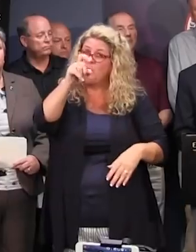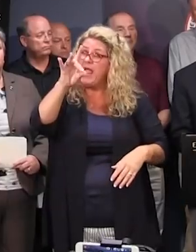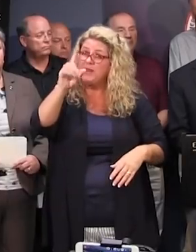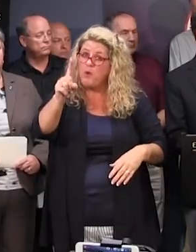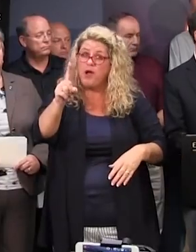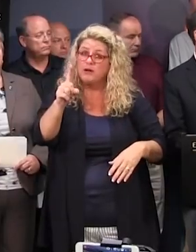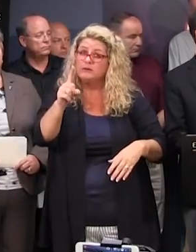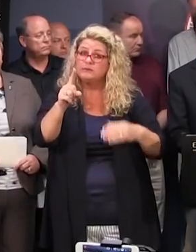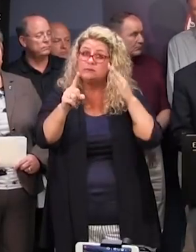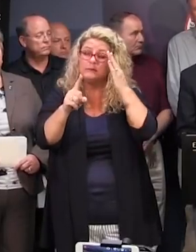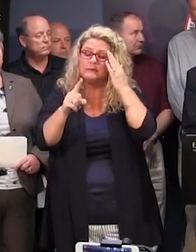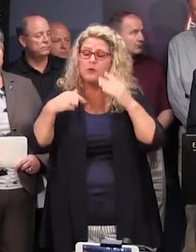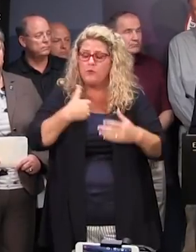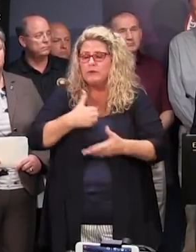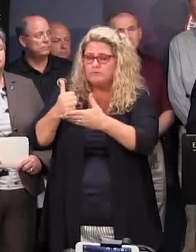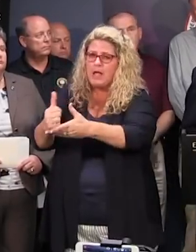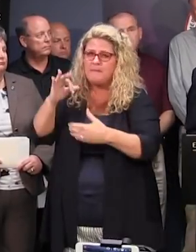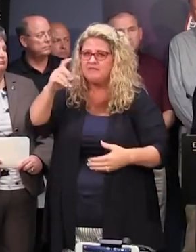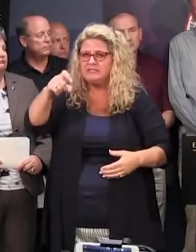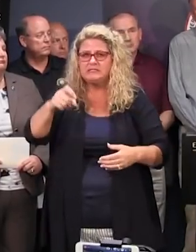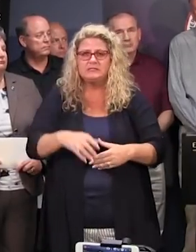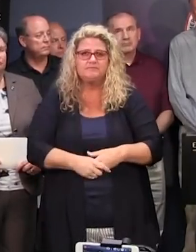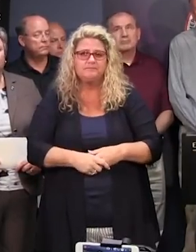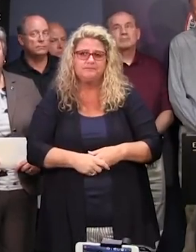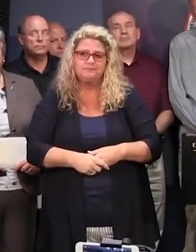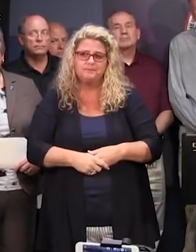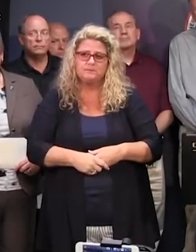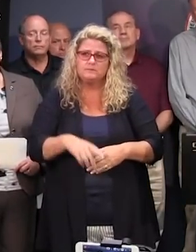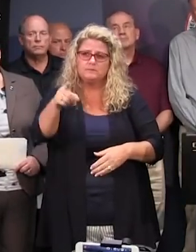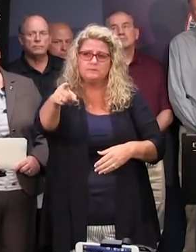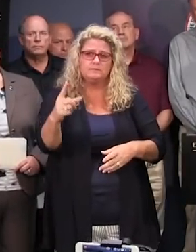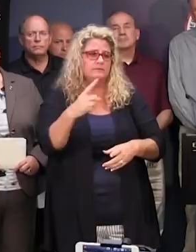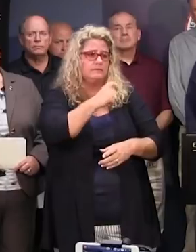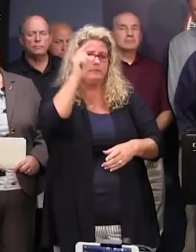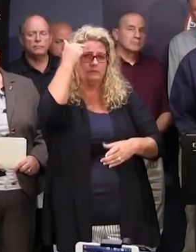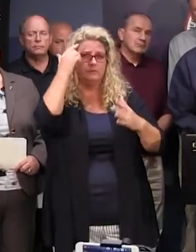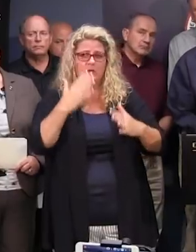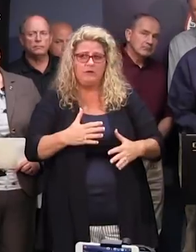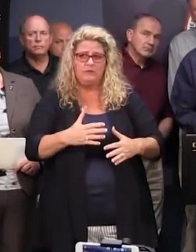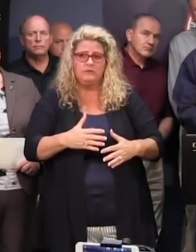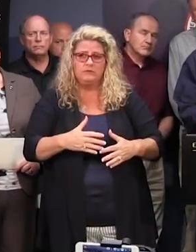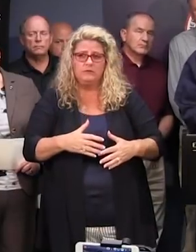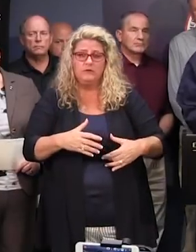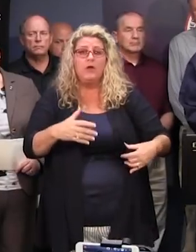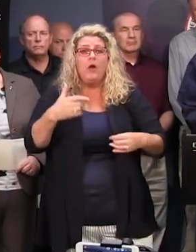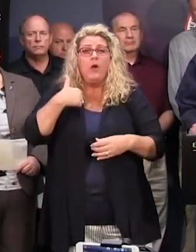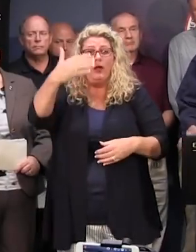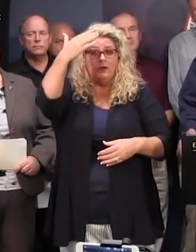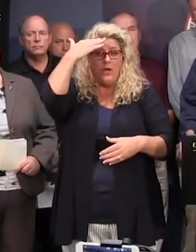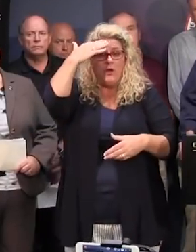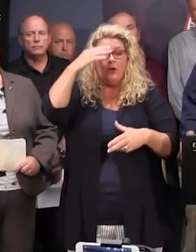owners take the actions they need. Yes, sir. Governor, obviously the stronger part of the storm is going to be